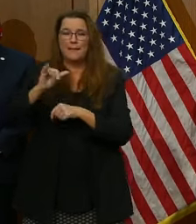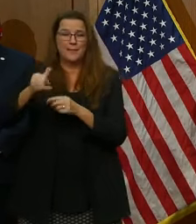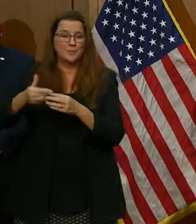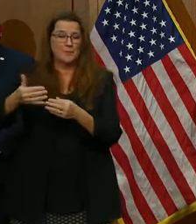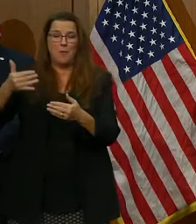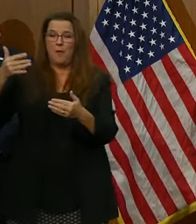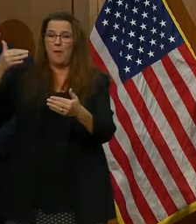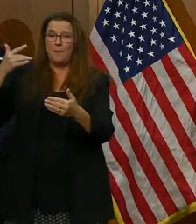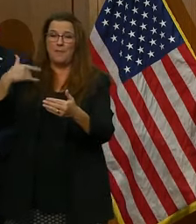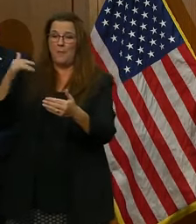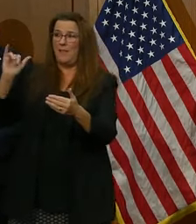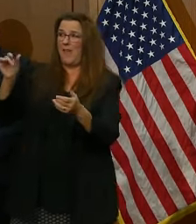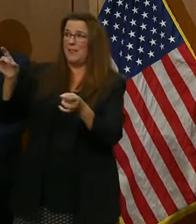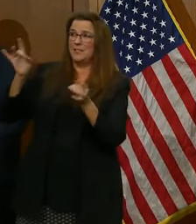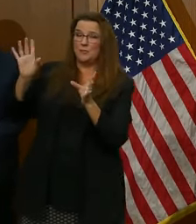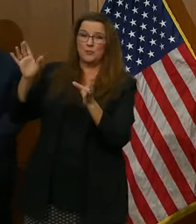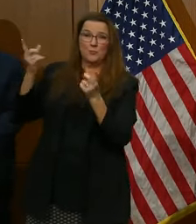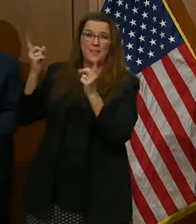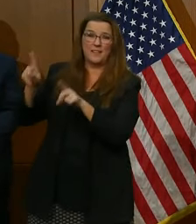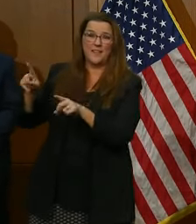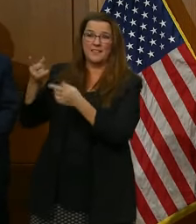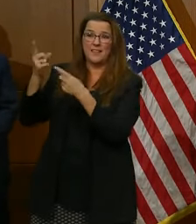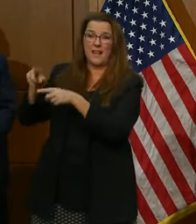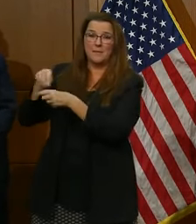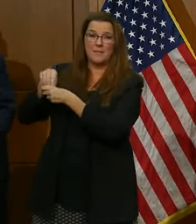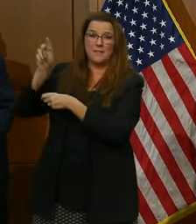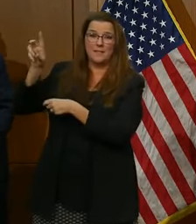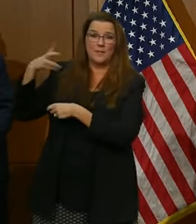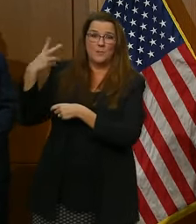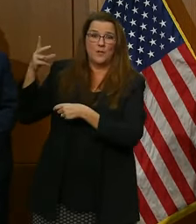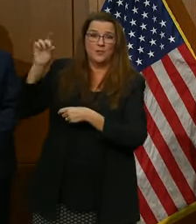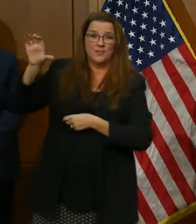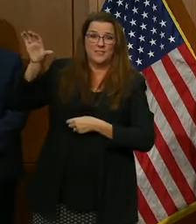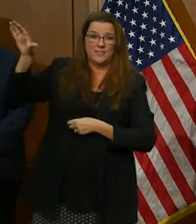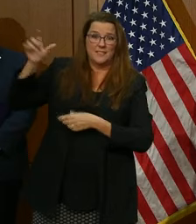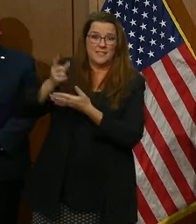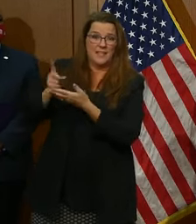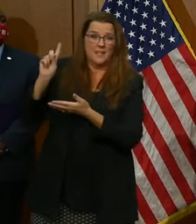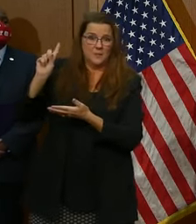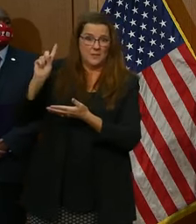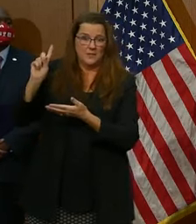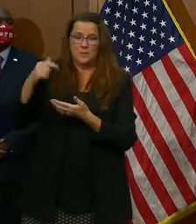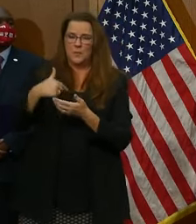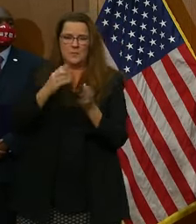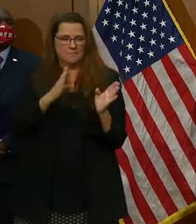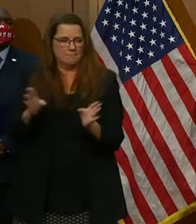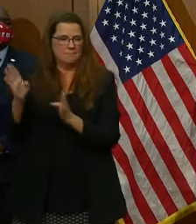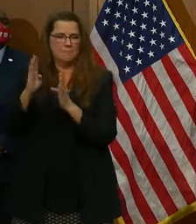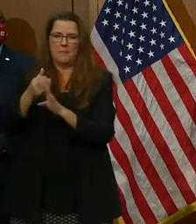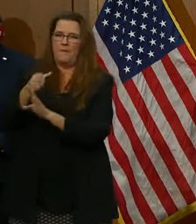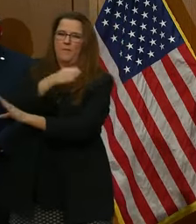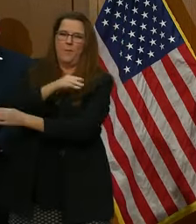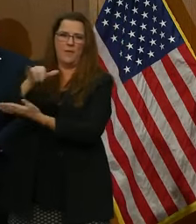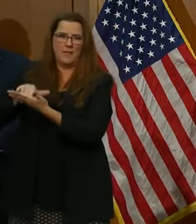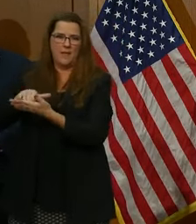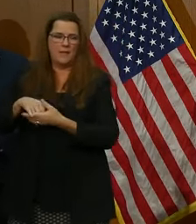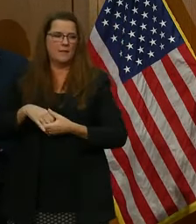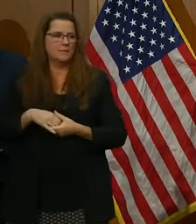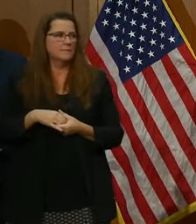disturbing events that occurred at the U.S. Capitol last week. As many of may know,